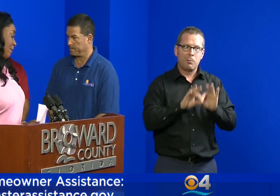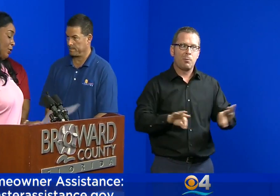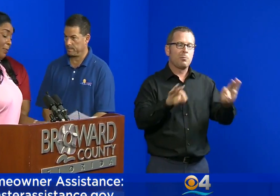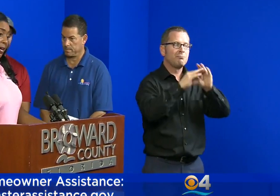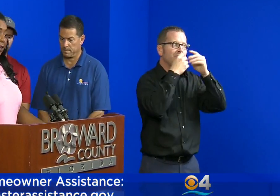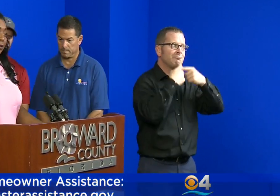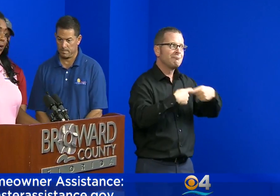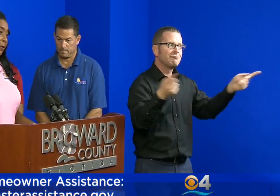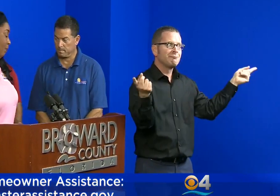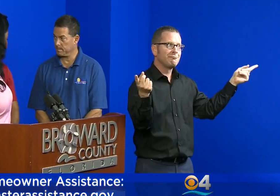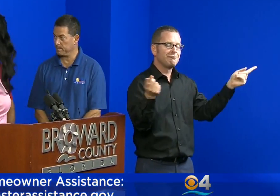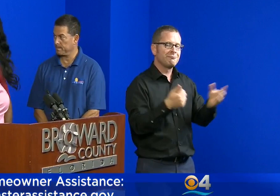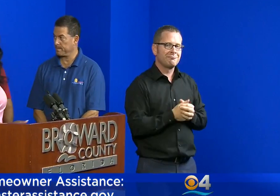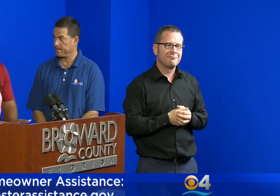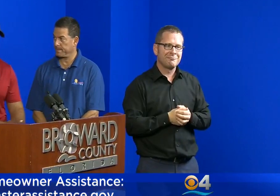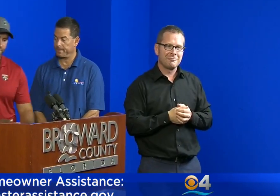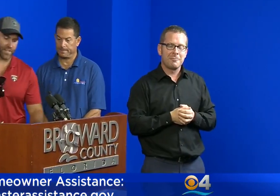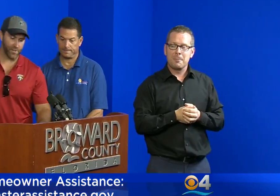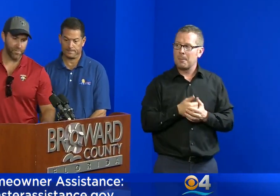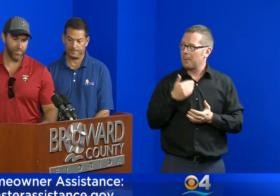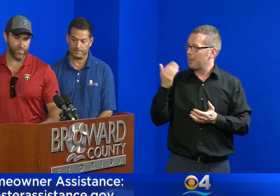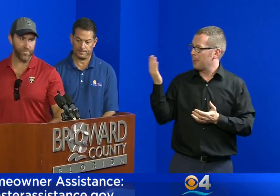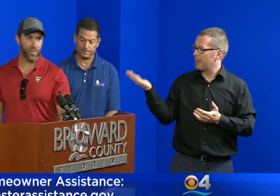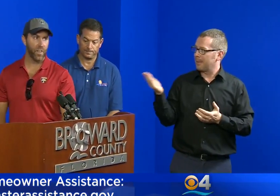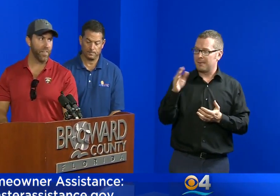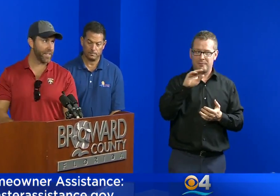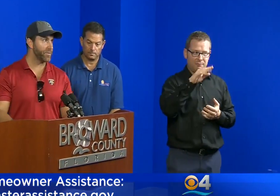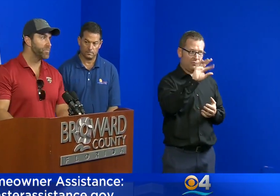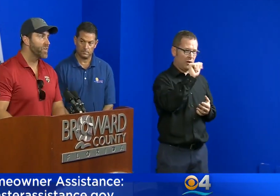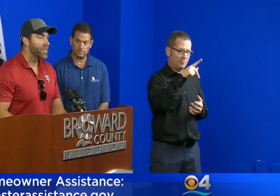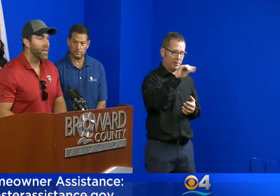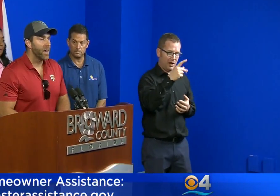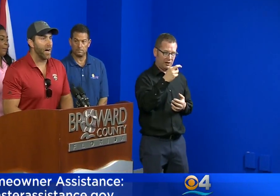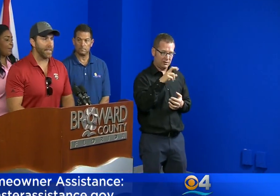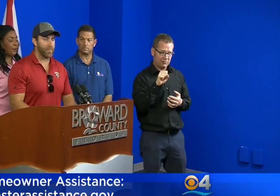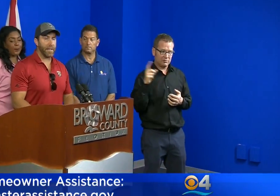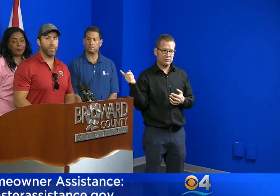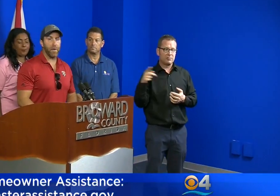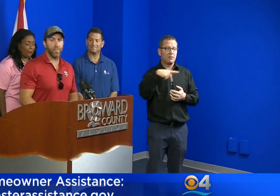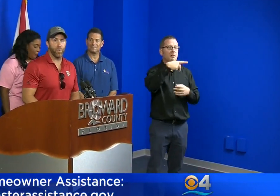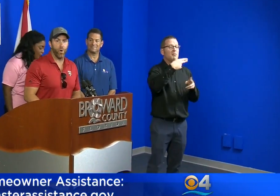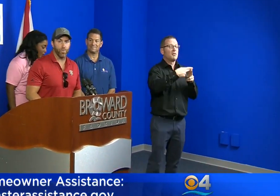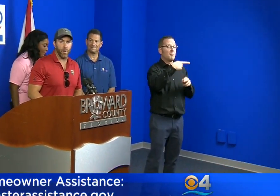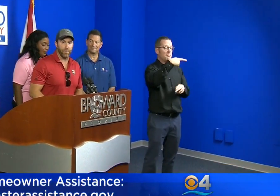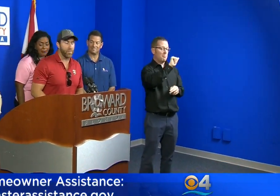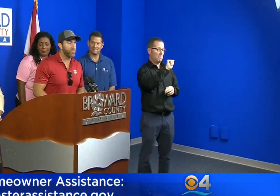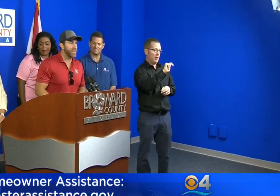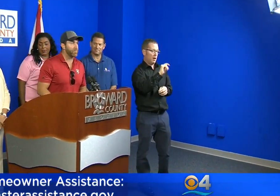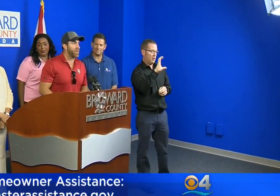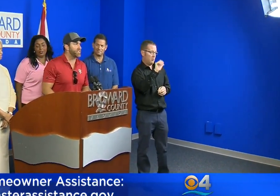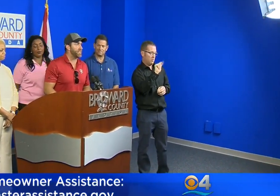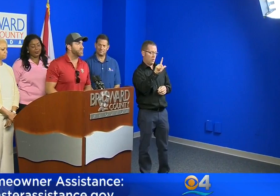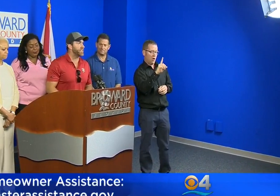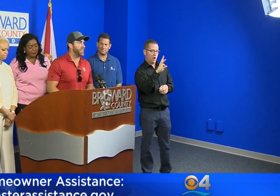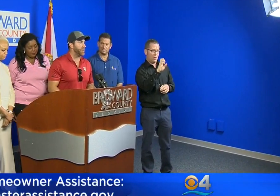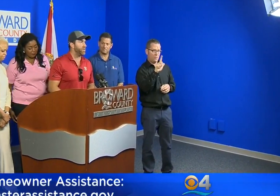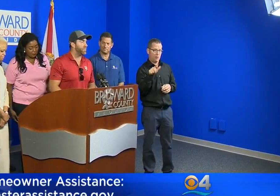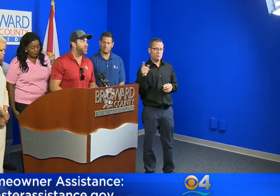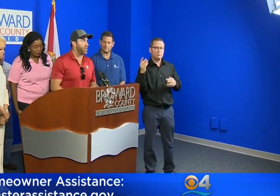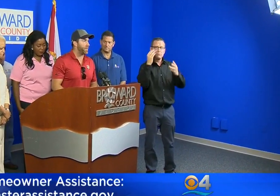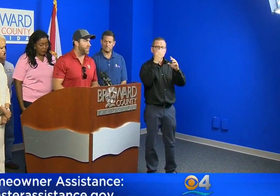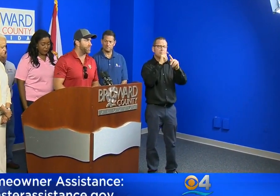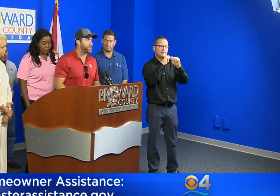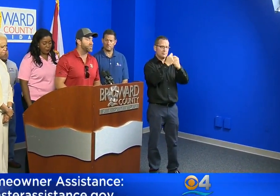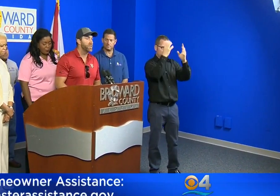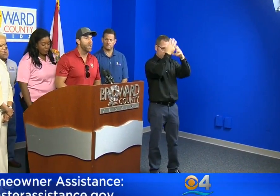With that, Mr. Matt Caldwell. Great. Thank you. Thank you. Again, my name is Matthew Caldwell. I'm the team president and CEO